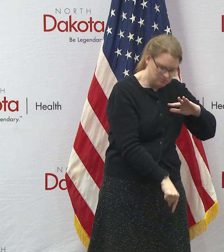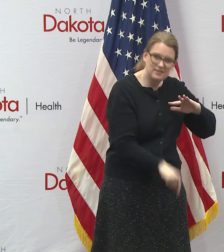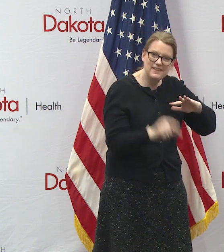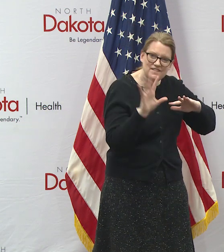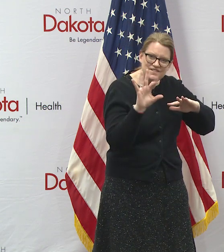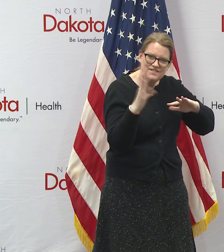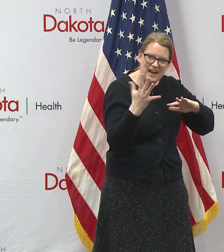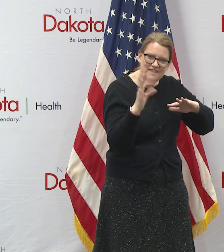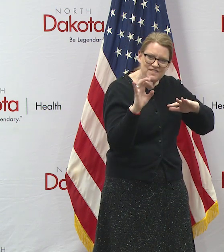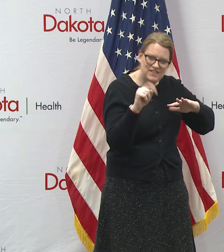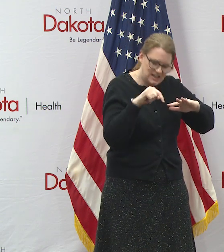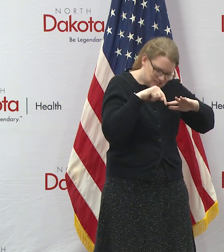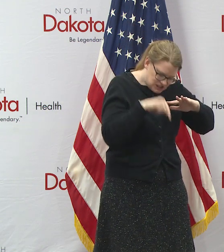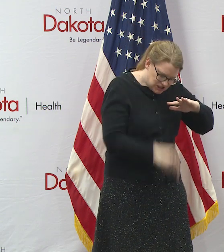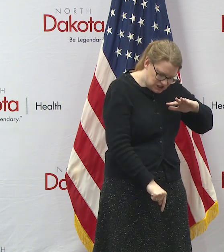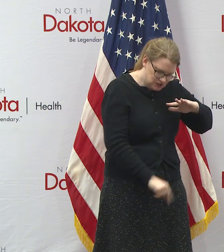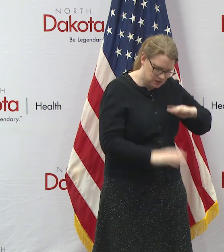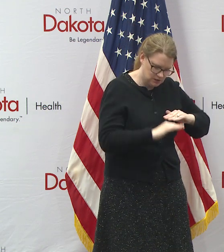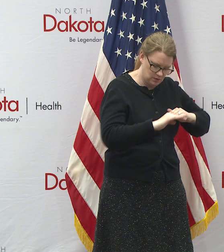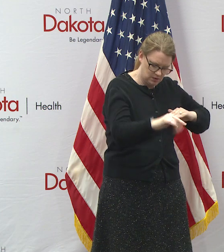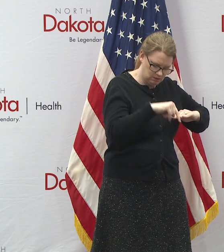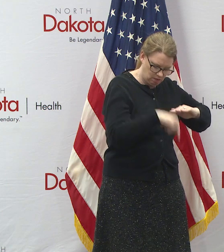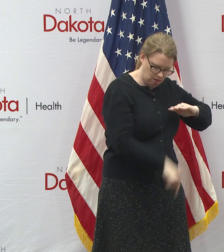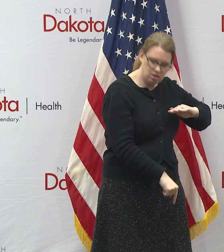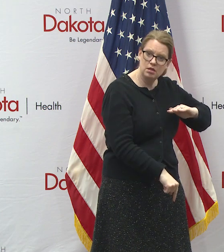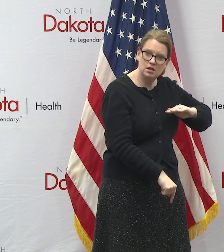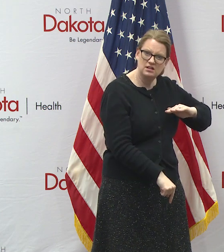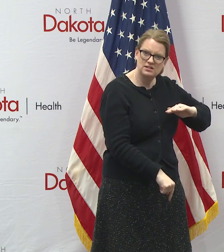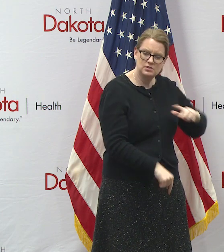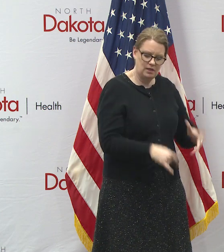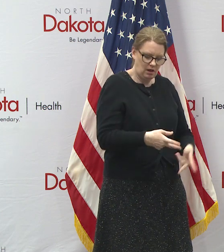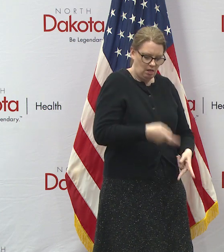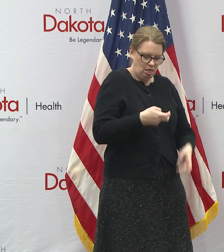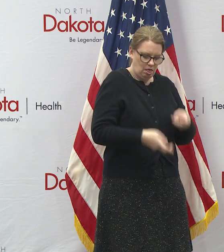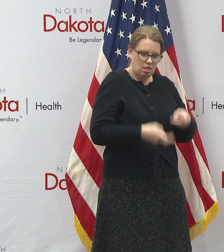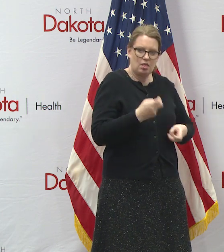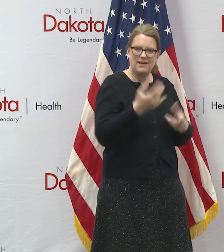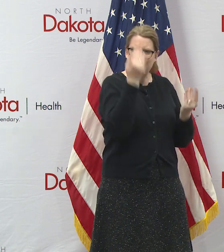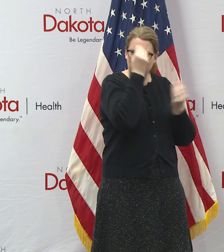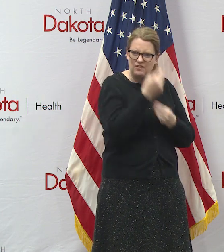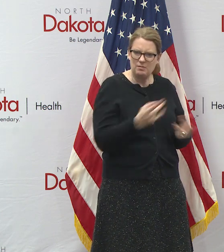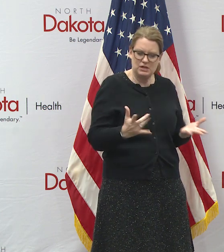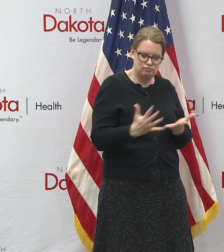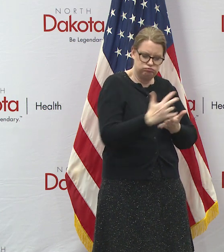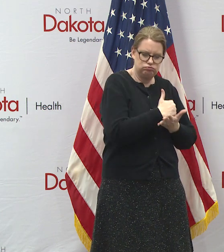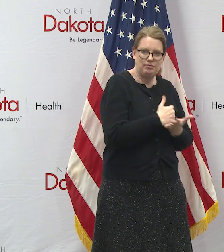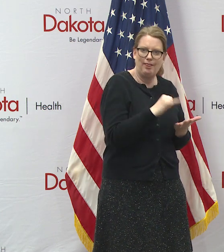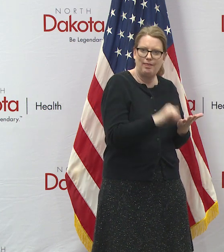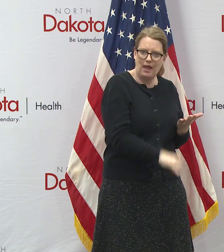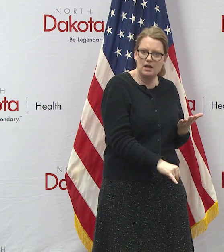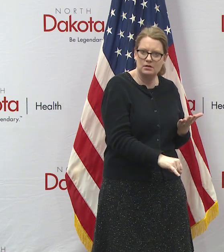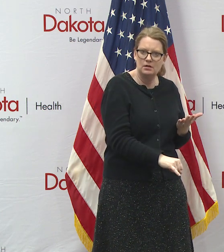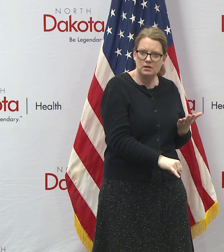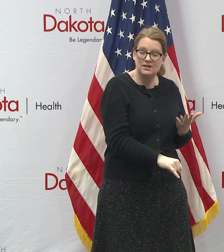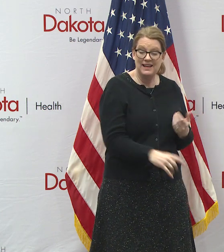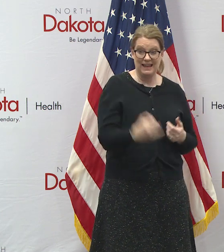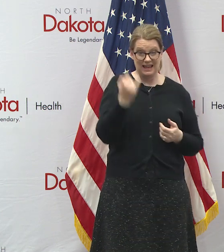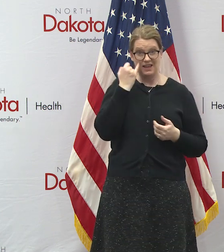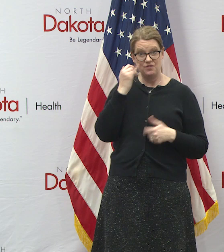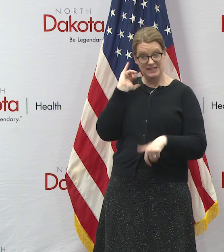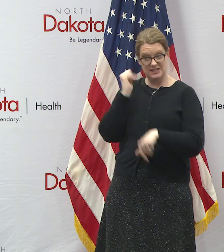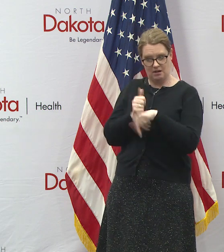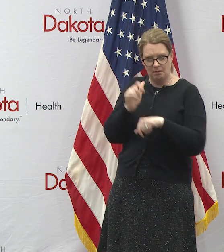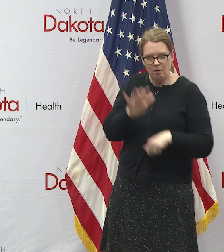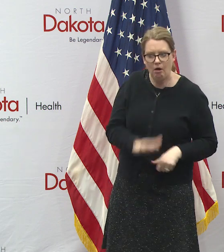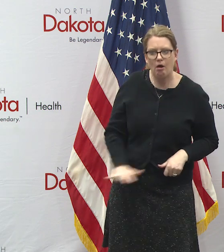make data-driven decisions and that kind of uh that kind of data collection if we had that statewide then we wouldn't be